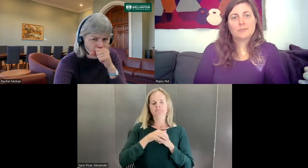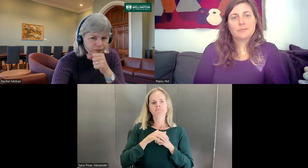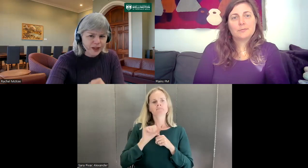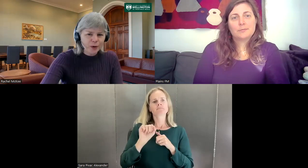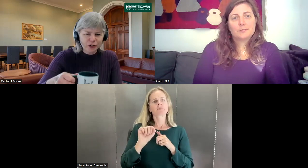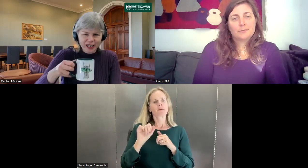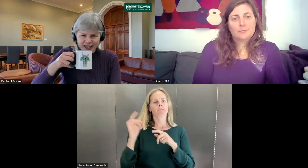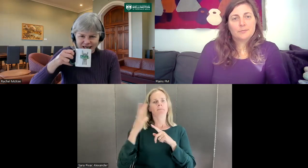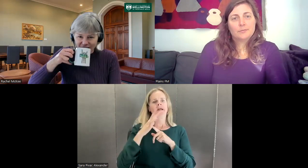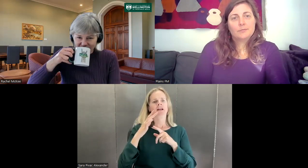And we're very lucky to have it here.